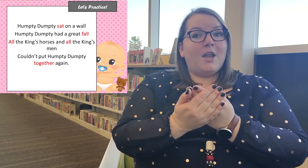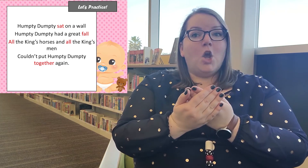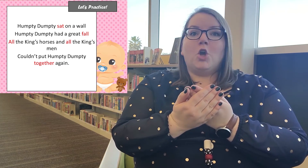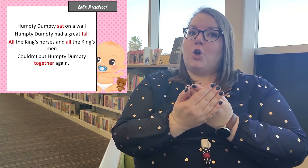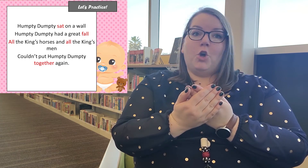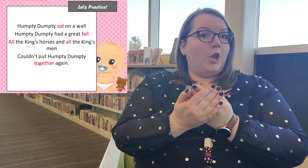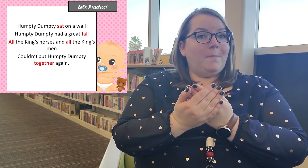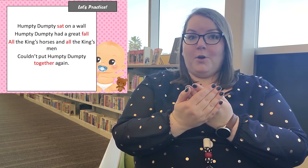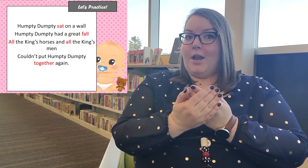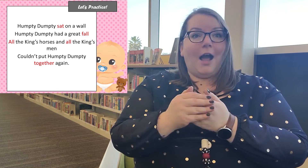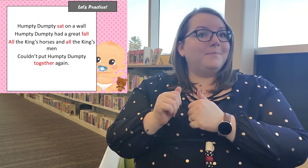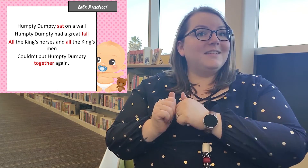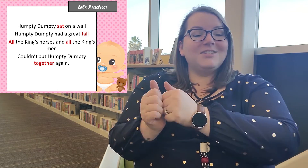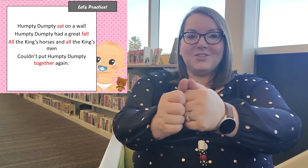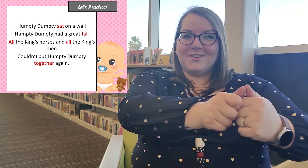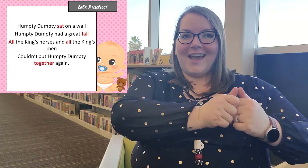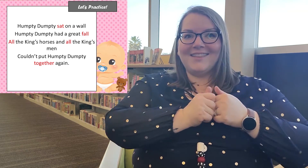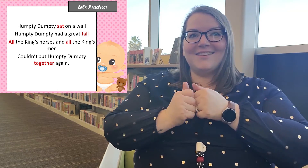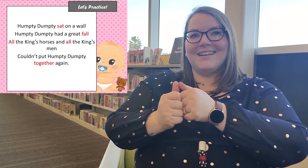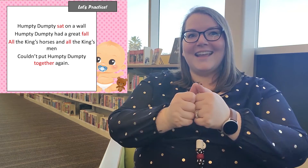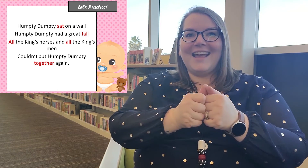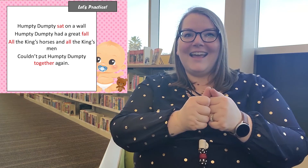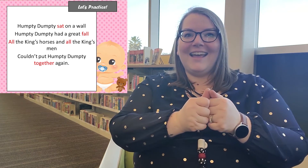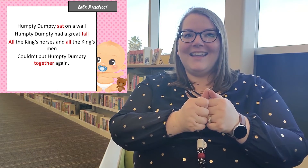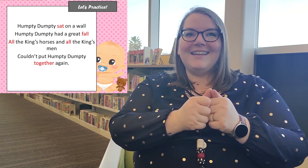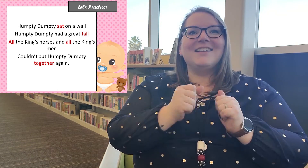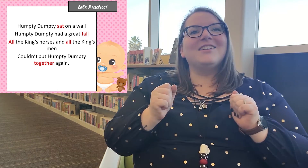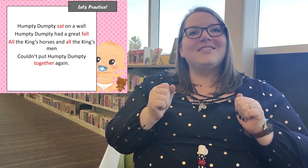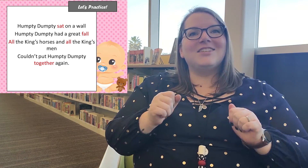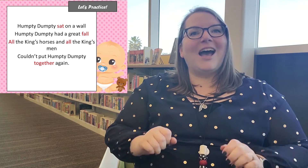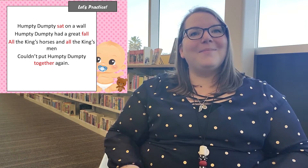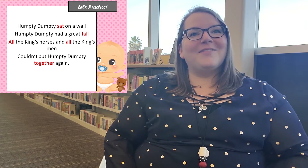couldn't put Humpty together again good job everyone